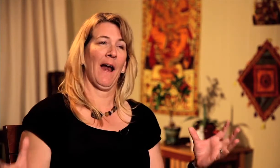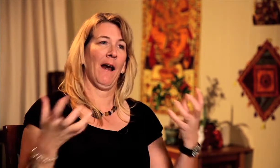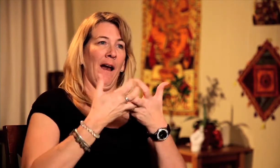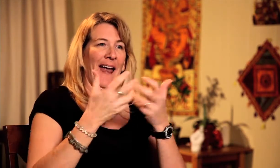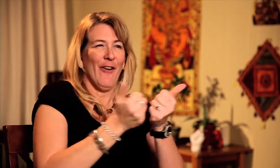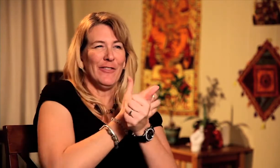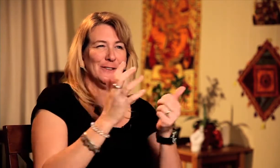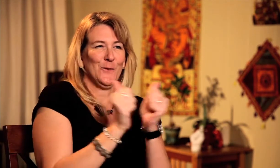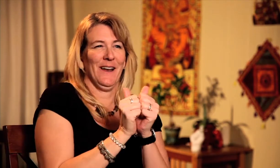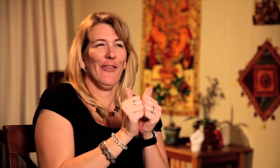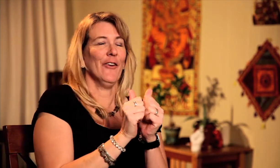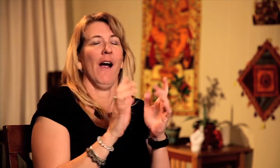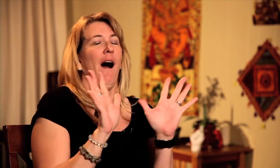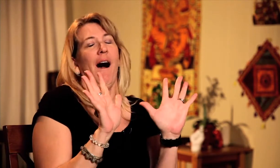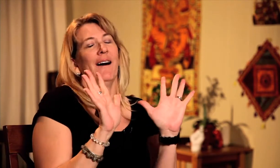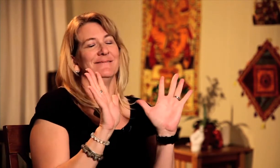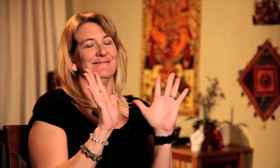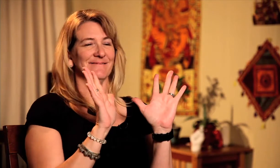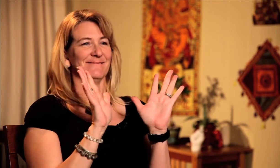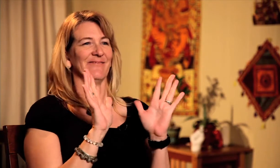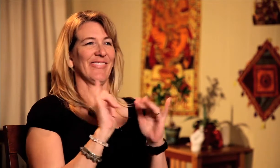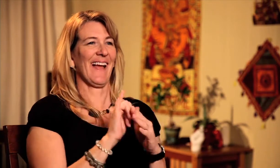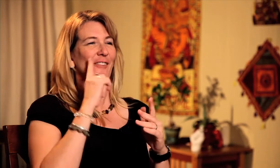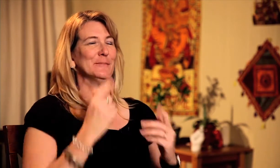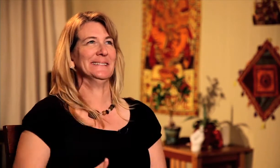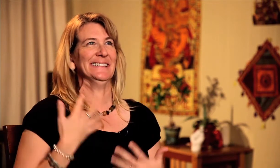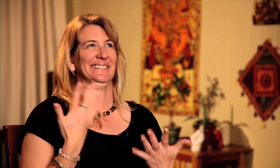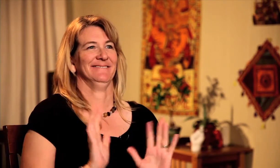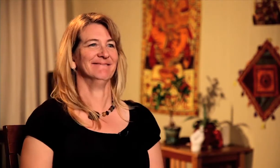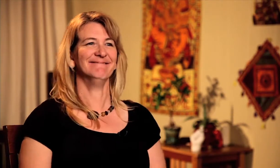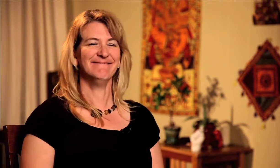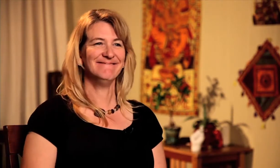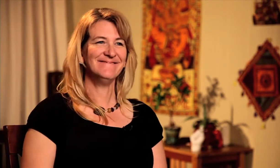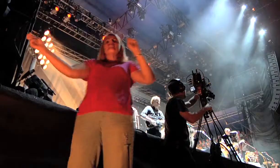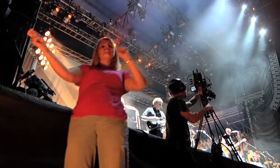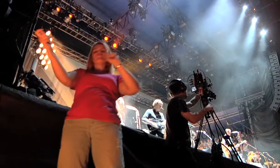there. To me, it's just so inspiring. Oh, it's so moving.